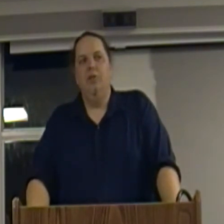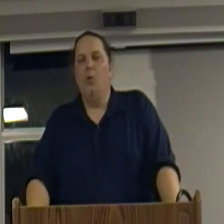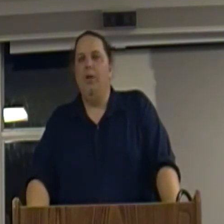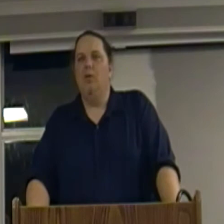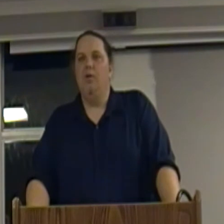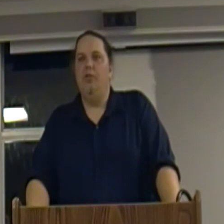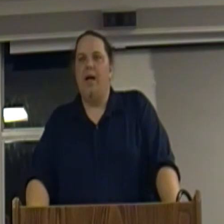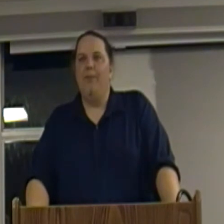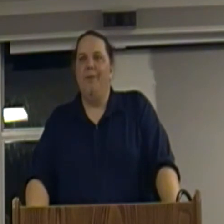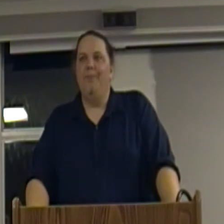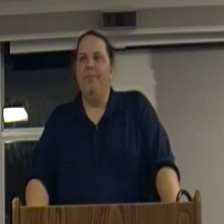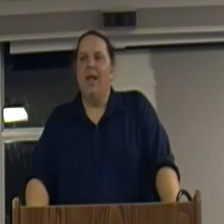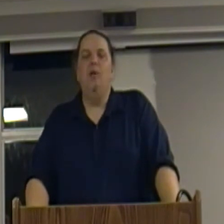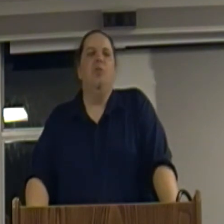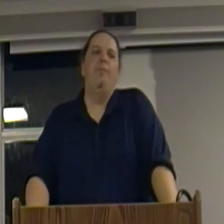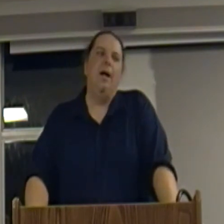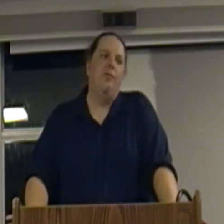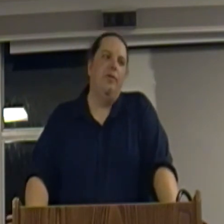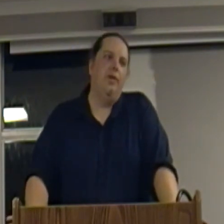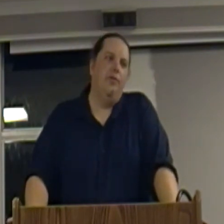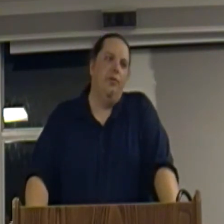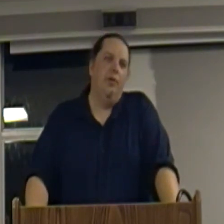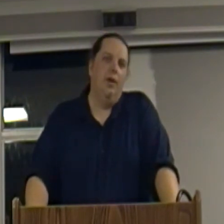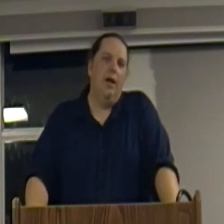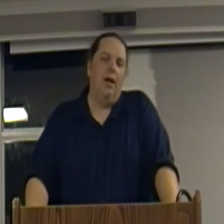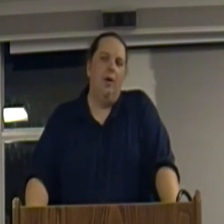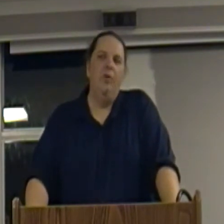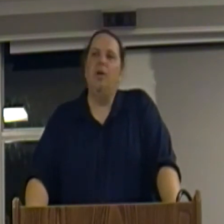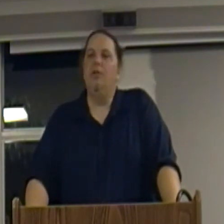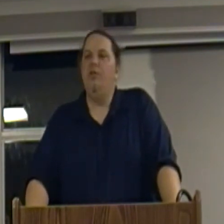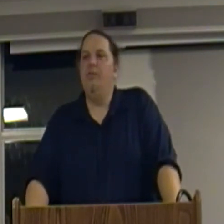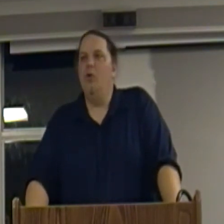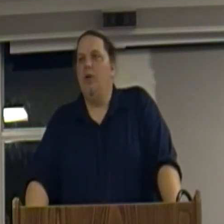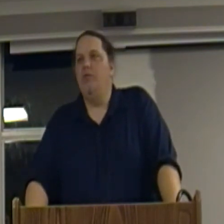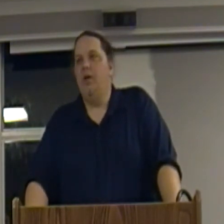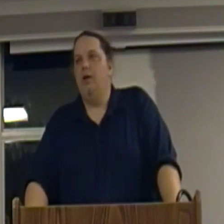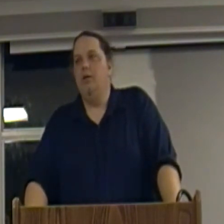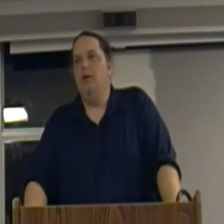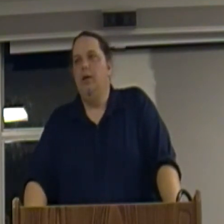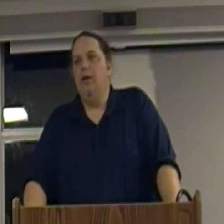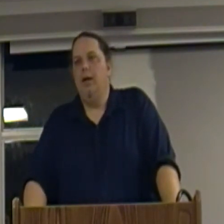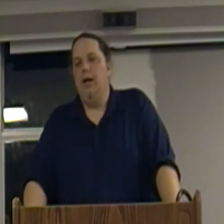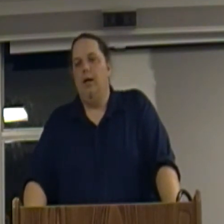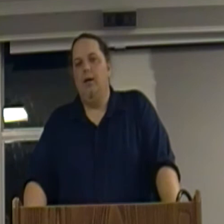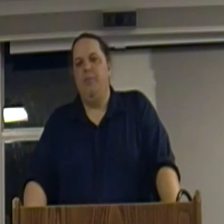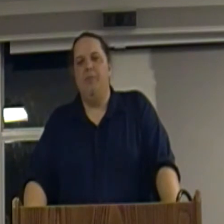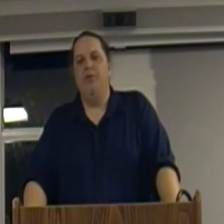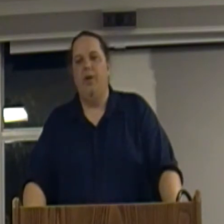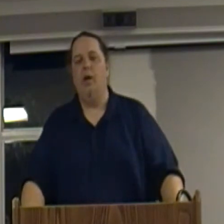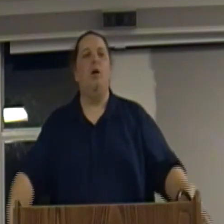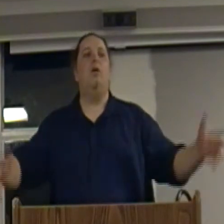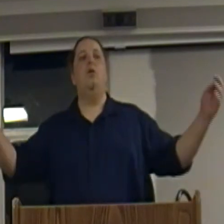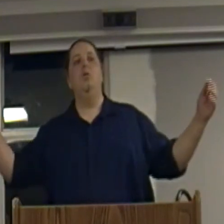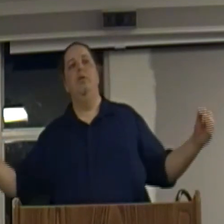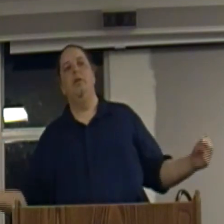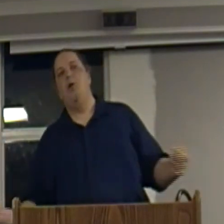Nobody can really stop them. And in response to this, we start to see the progressive era. People saying, oh, the